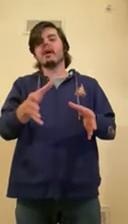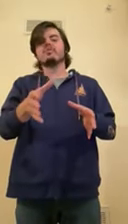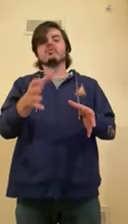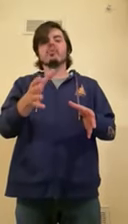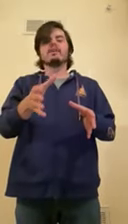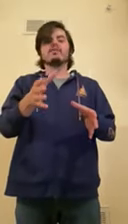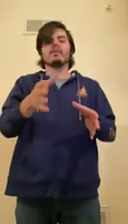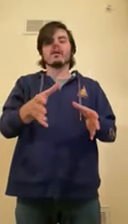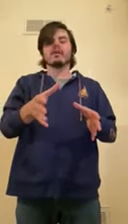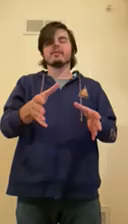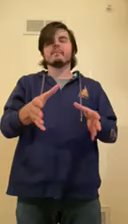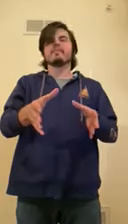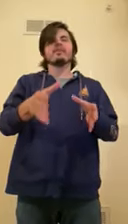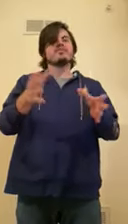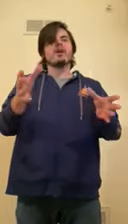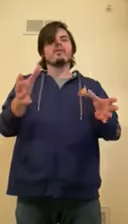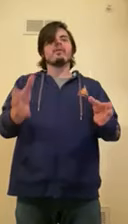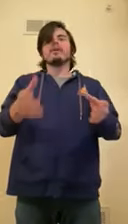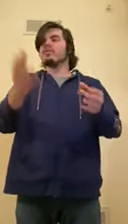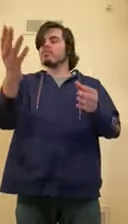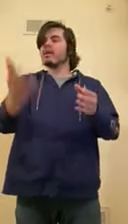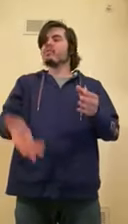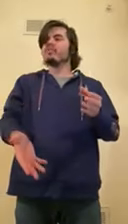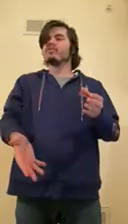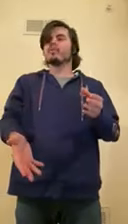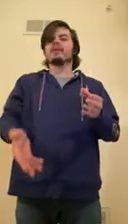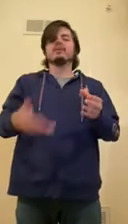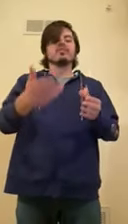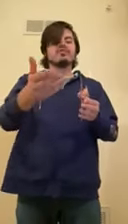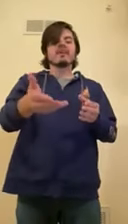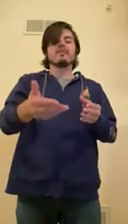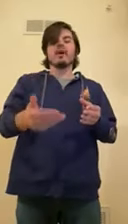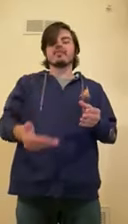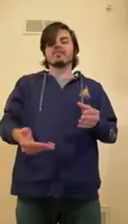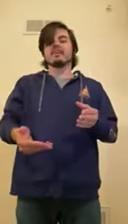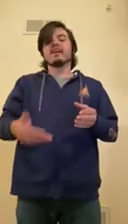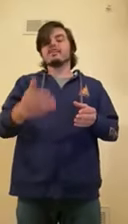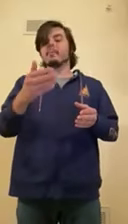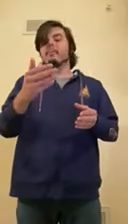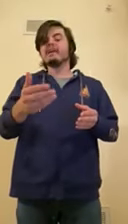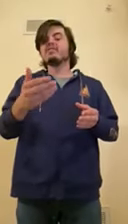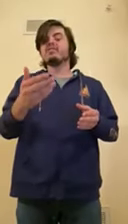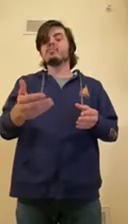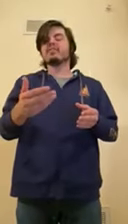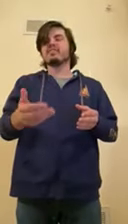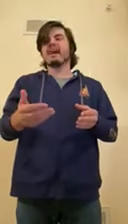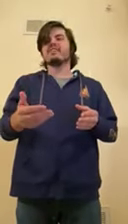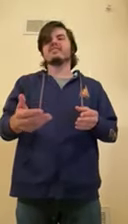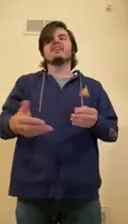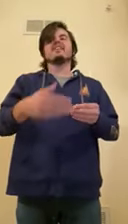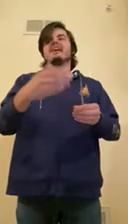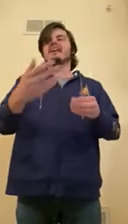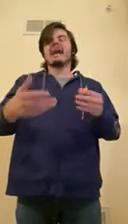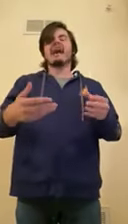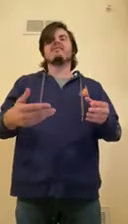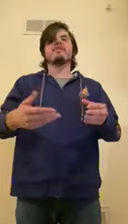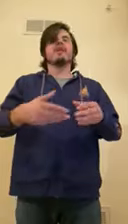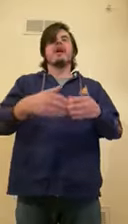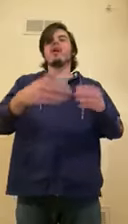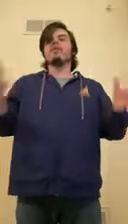what you've heard. So you've read one story, check for others. There are many numerous sites that can have a whole